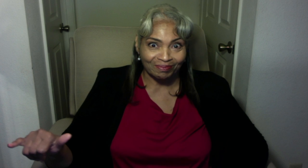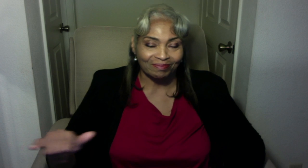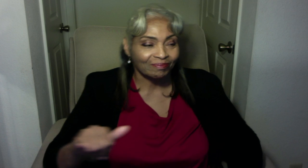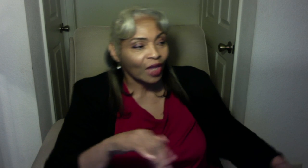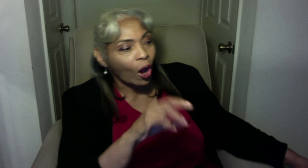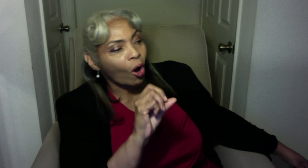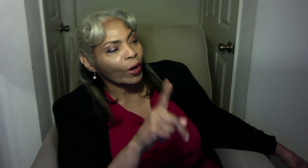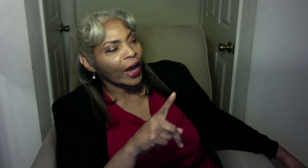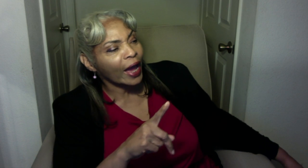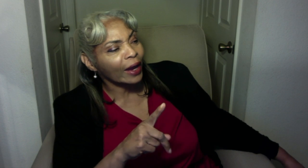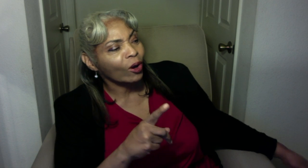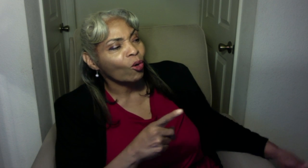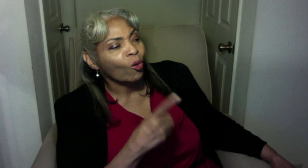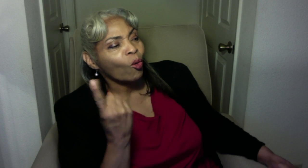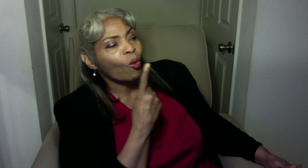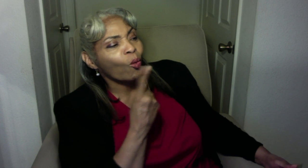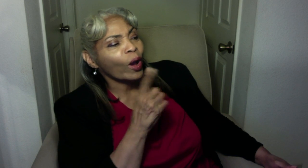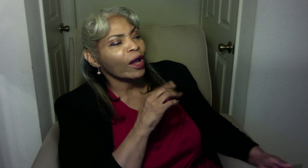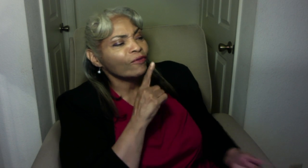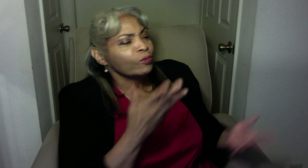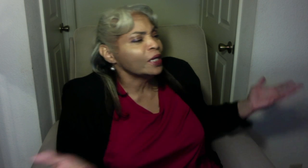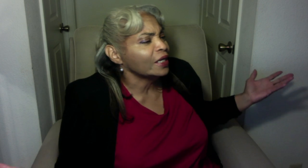Okay. Where have you been?